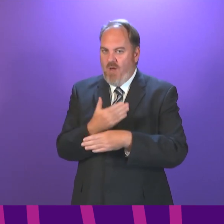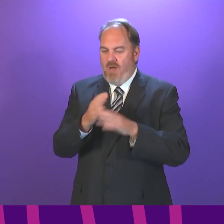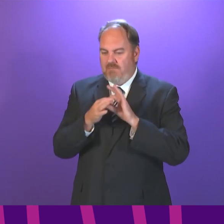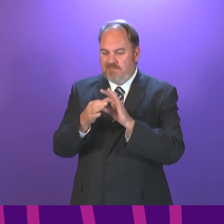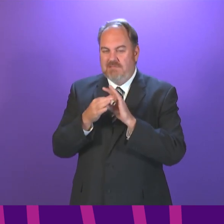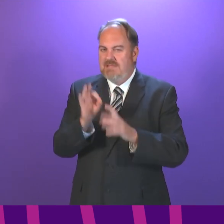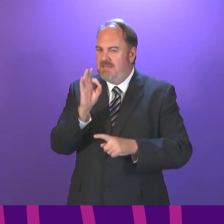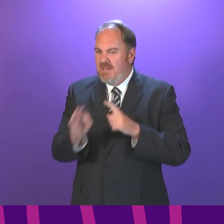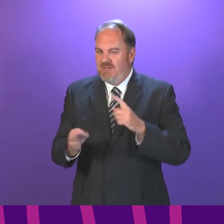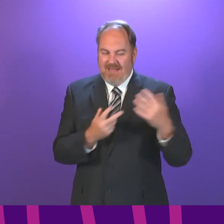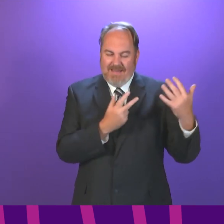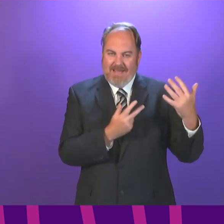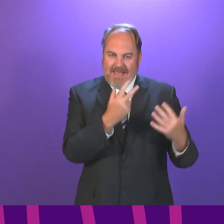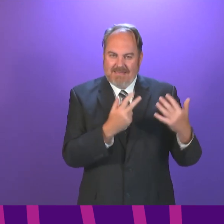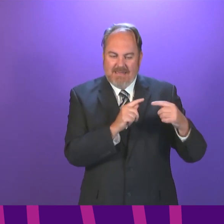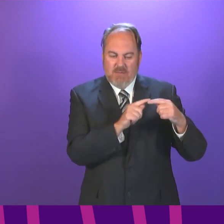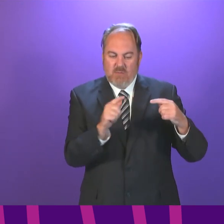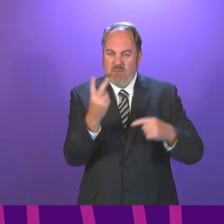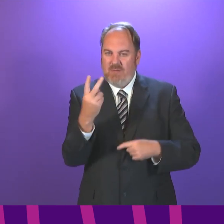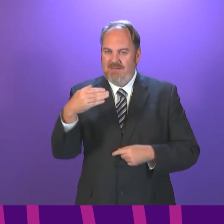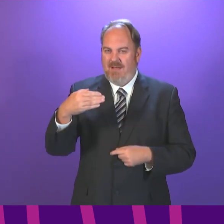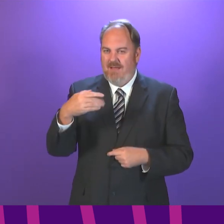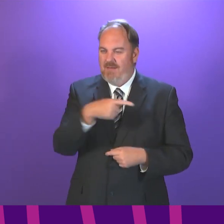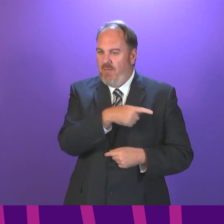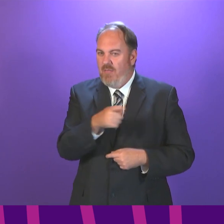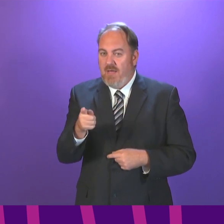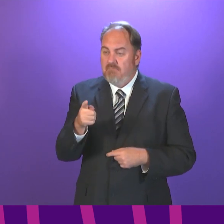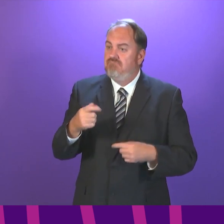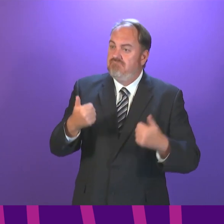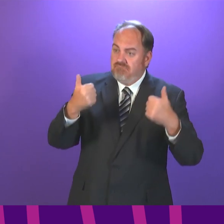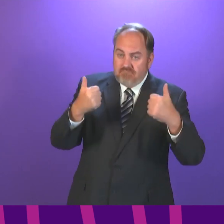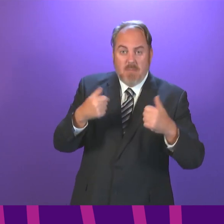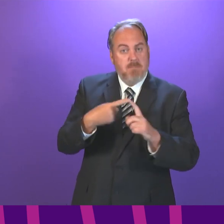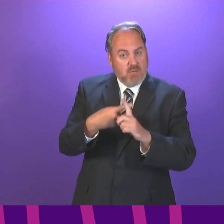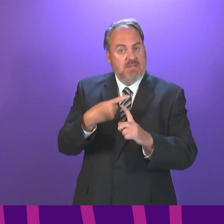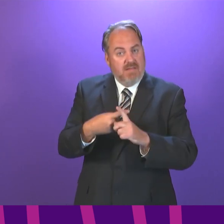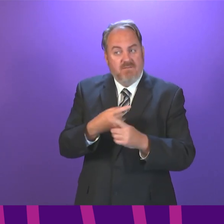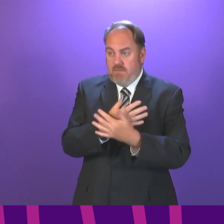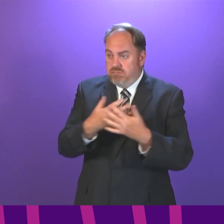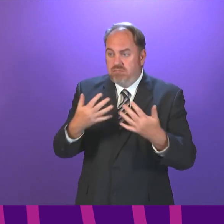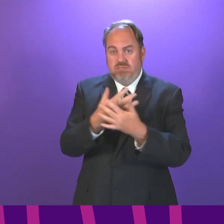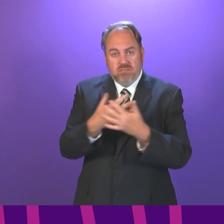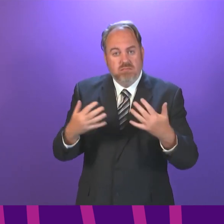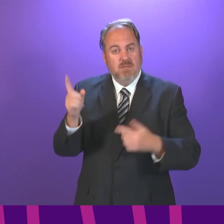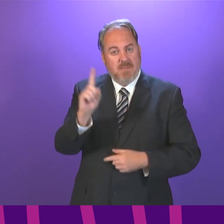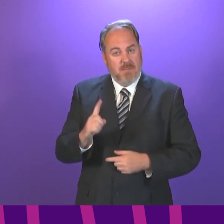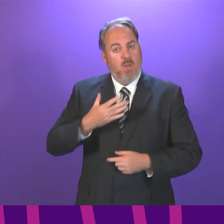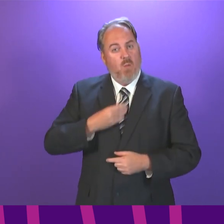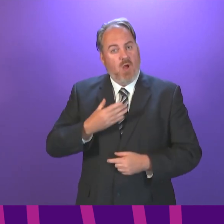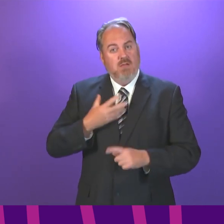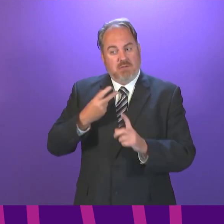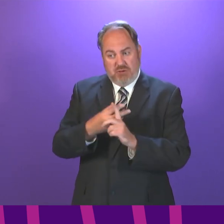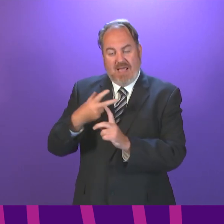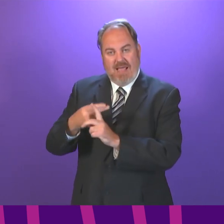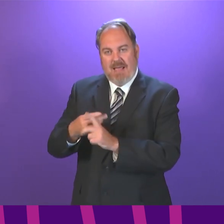29-year-olds. Take-up in that age group has been good relative to our initial expectations, but we